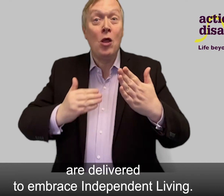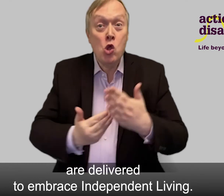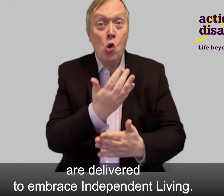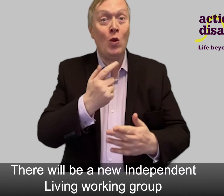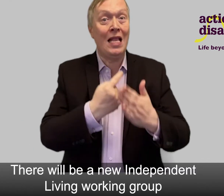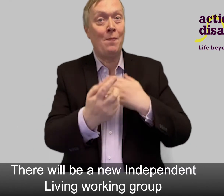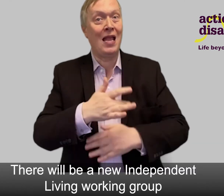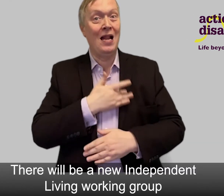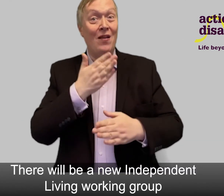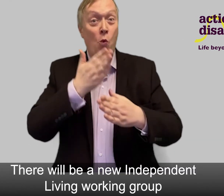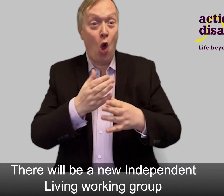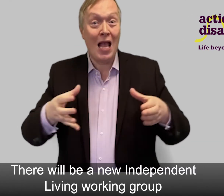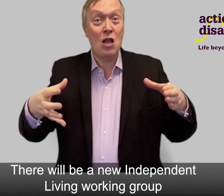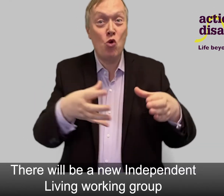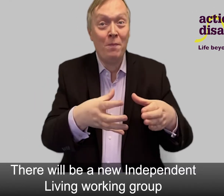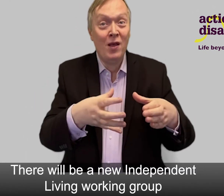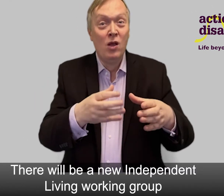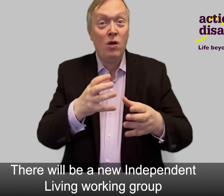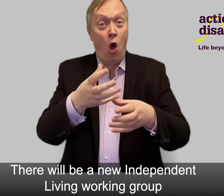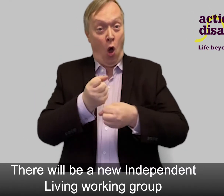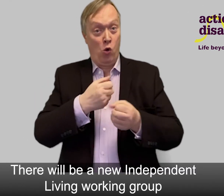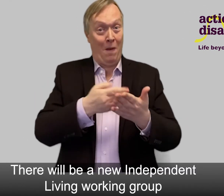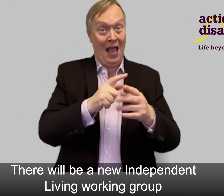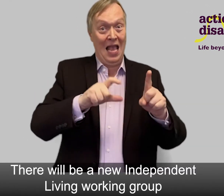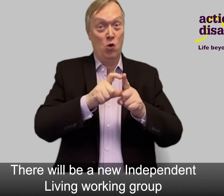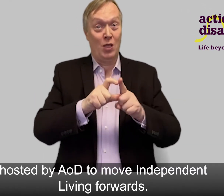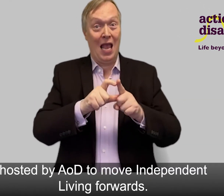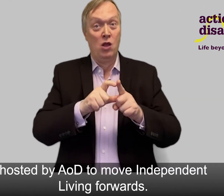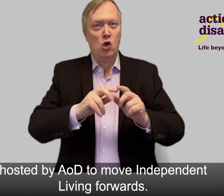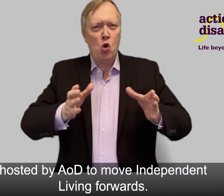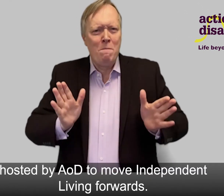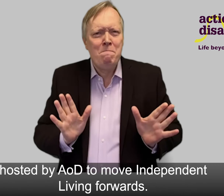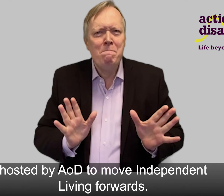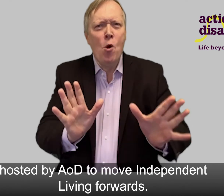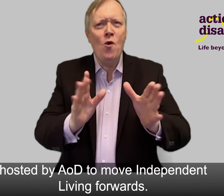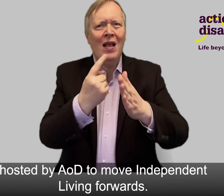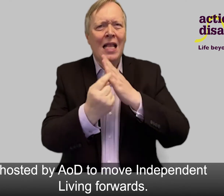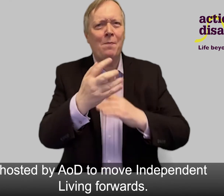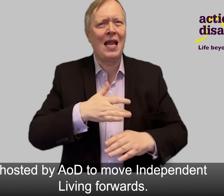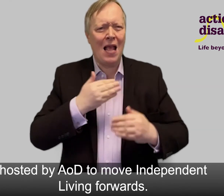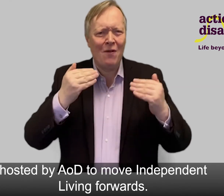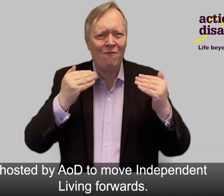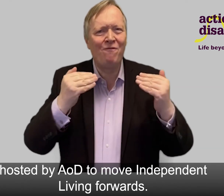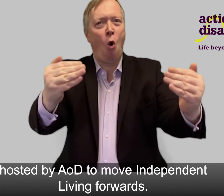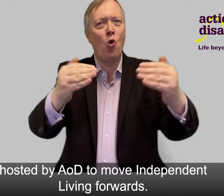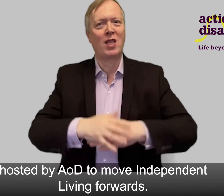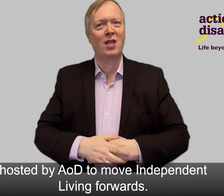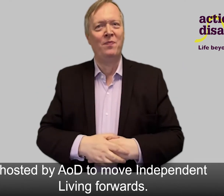There will be a new independent living working group hosted by AOD to move independent living